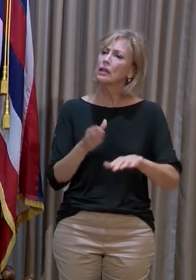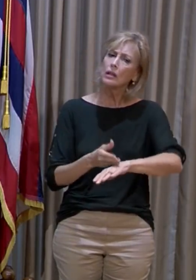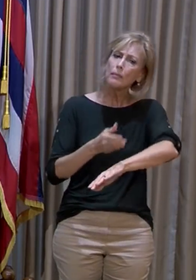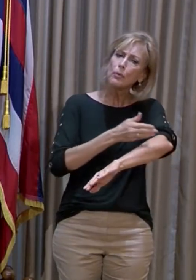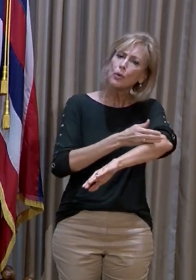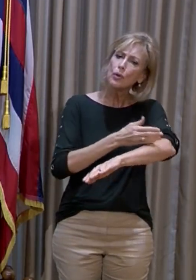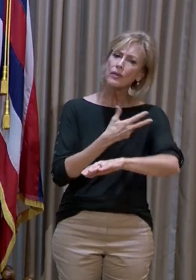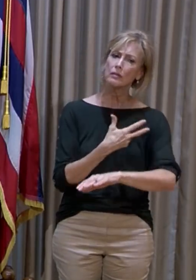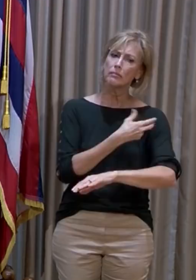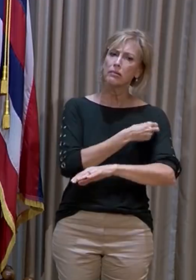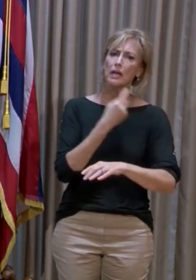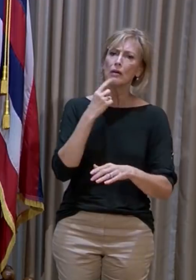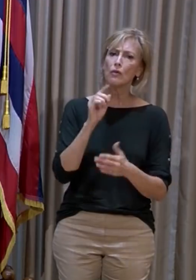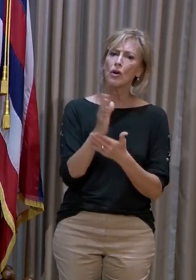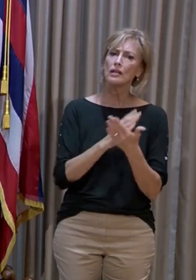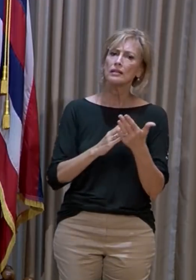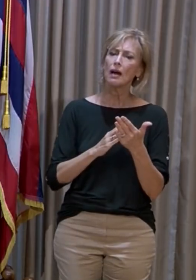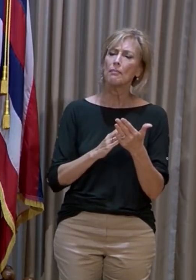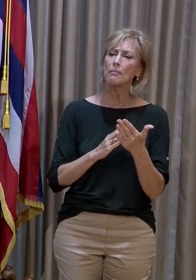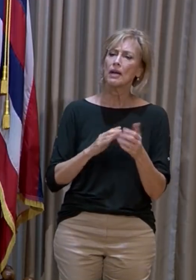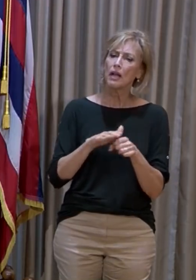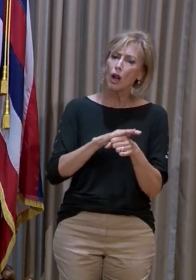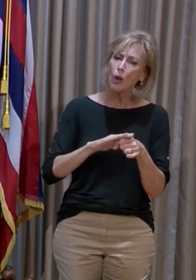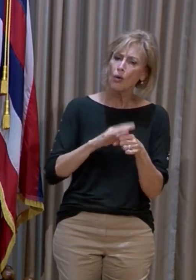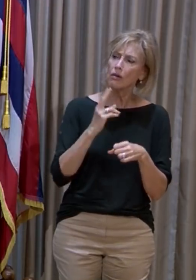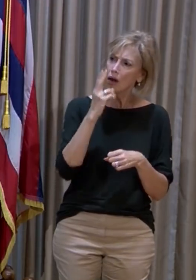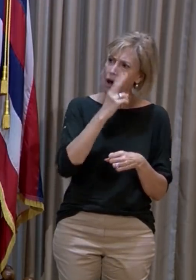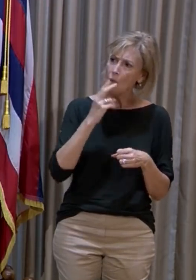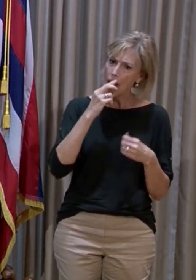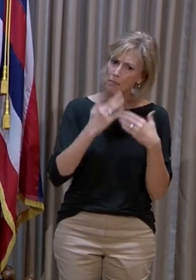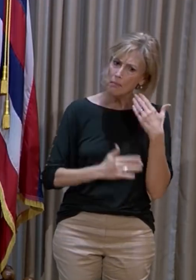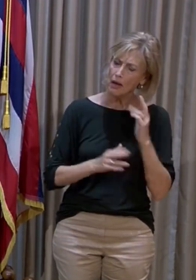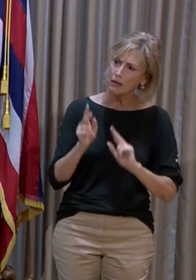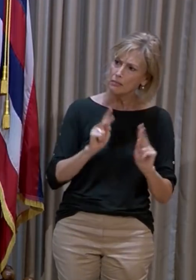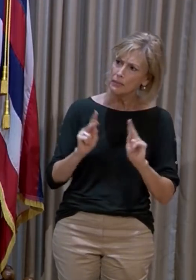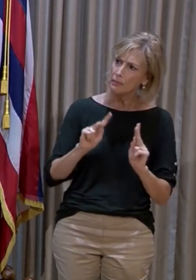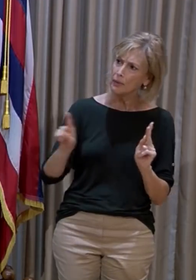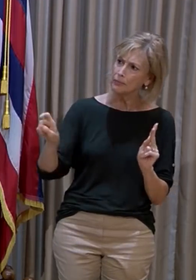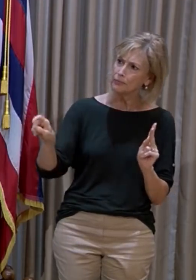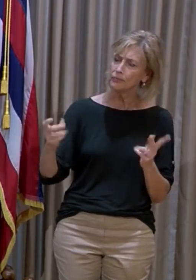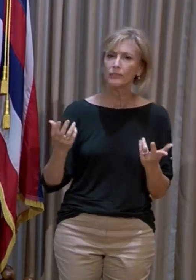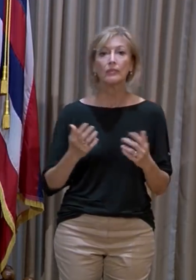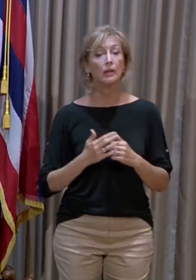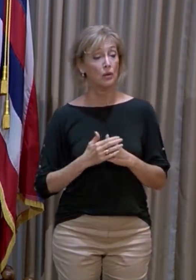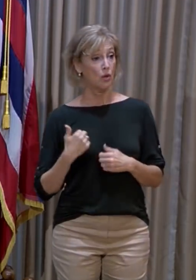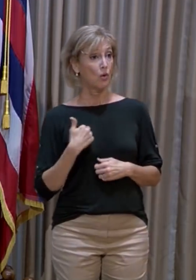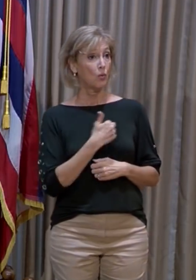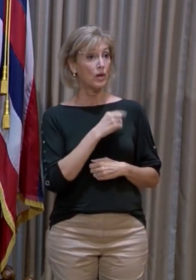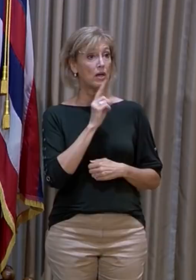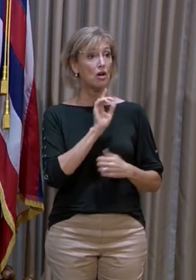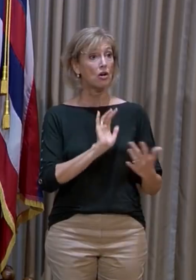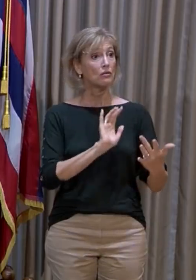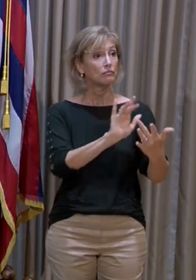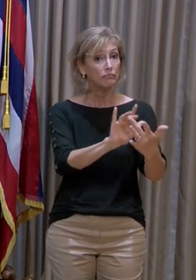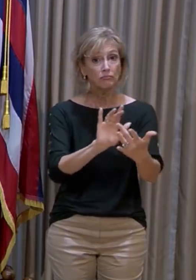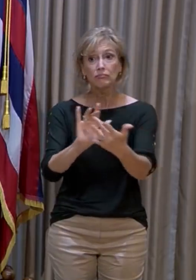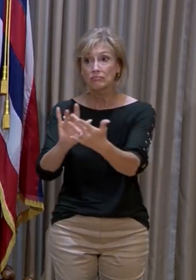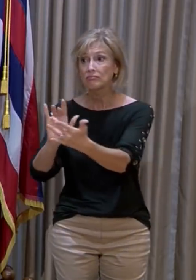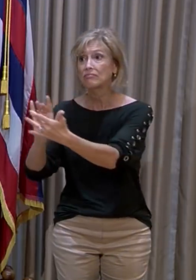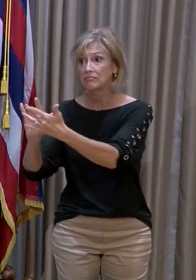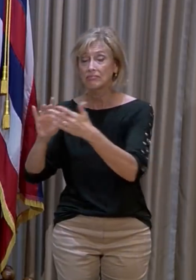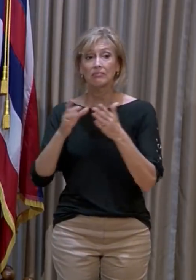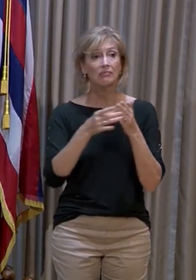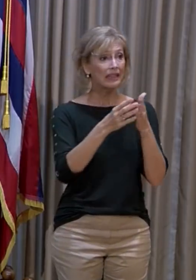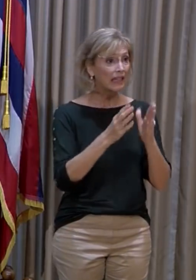rates among Hawaii's indigenous people? You know, we are reaching out to leaders